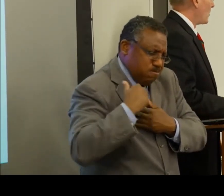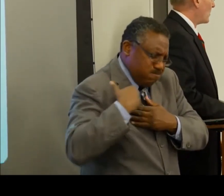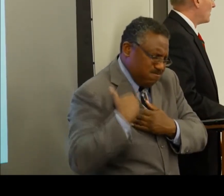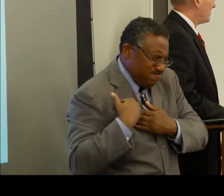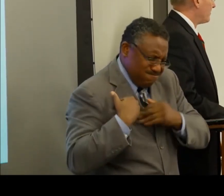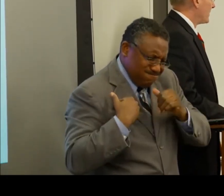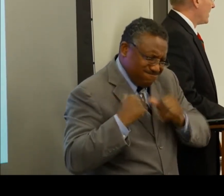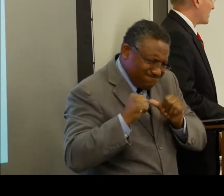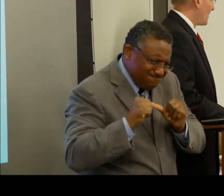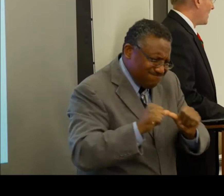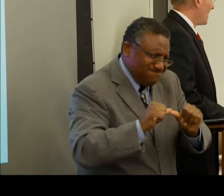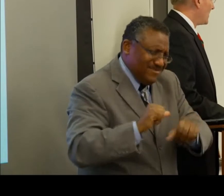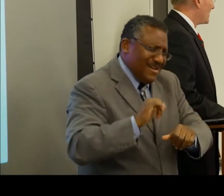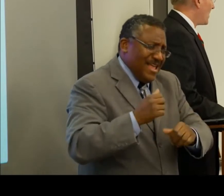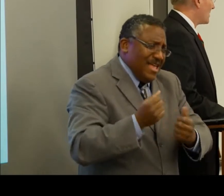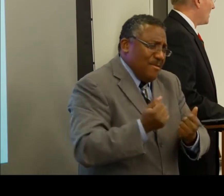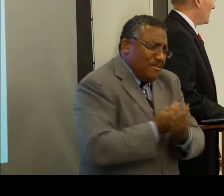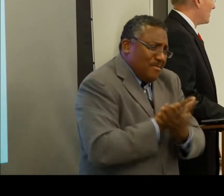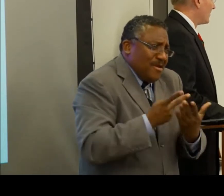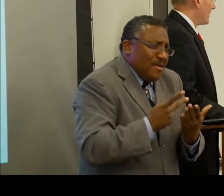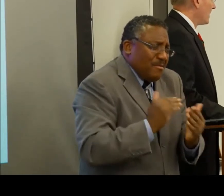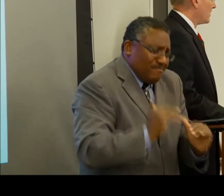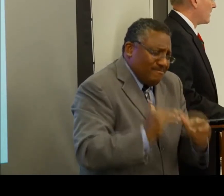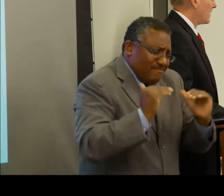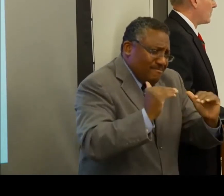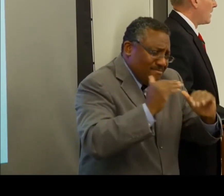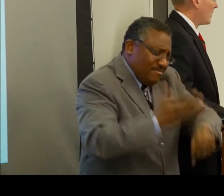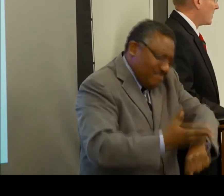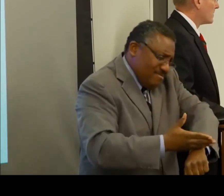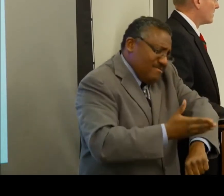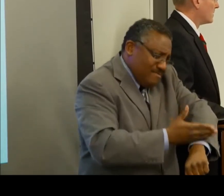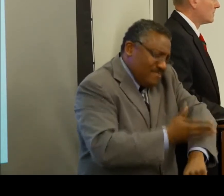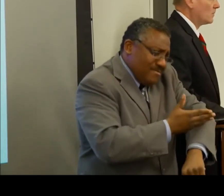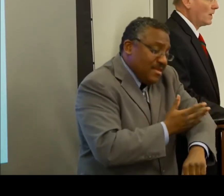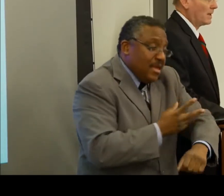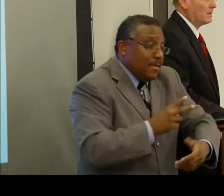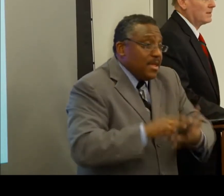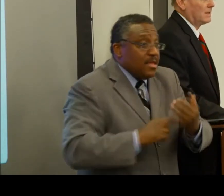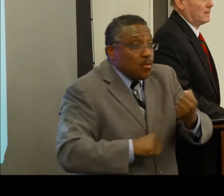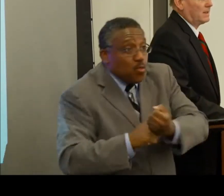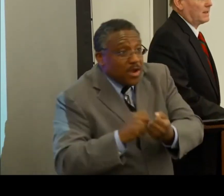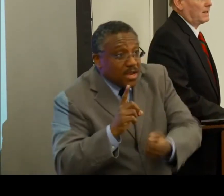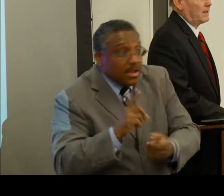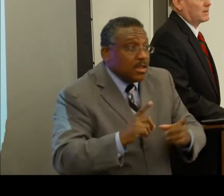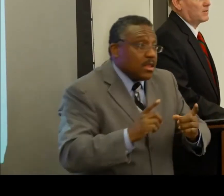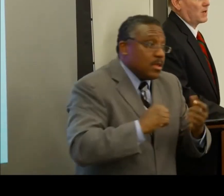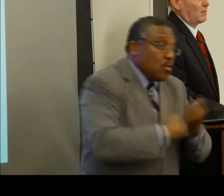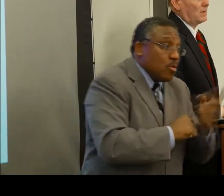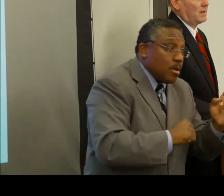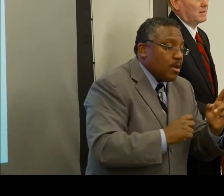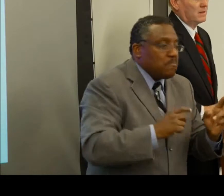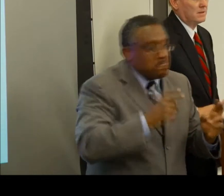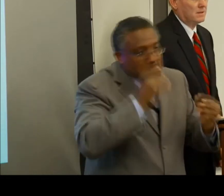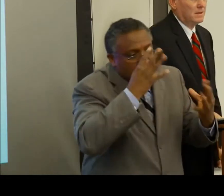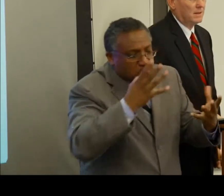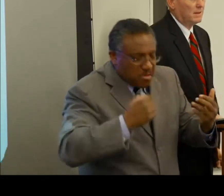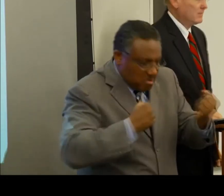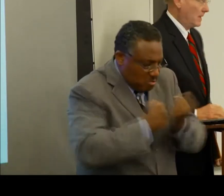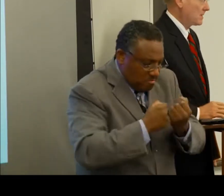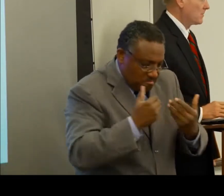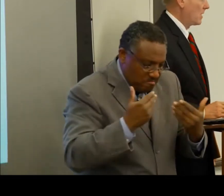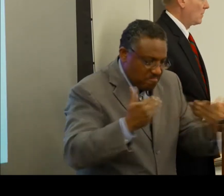move the ball forward, as Earl and I both talked about, in a very bipartisan way. He's a gentleman that